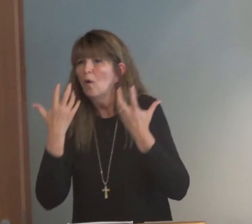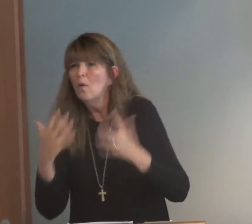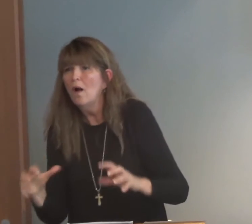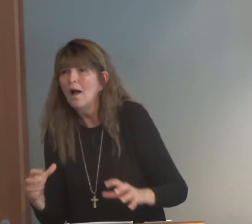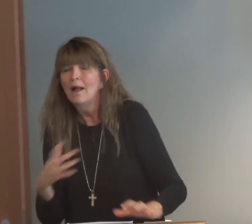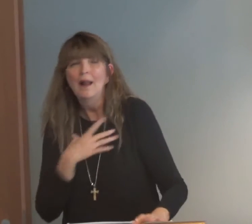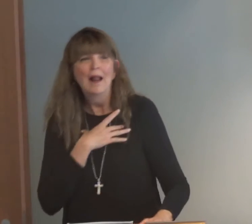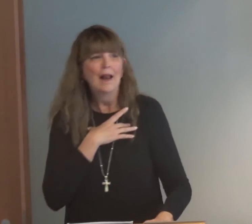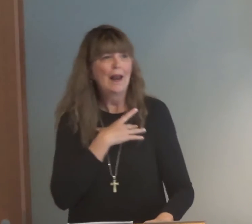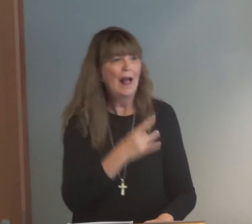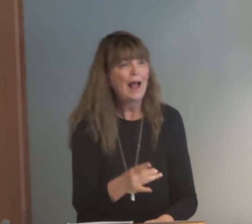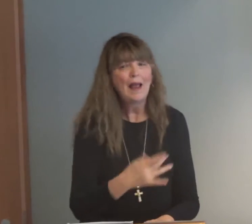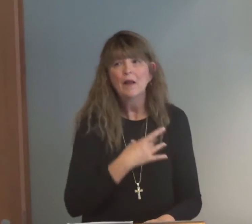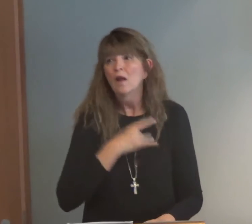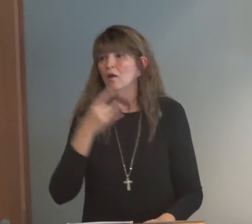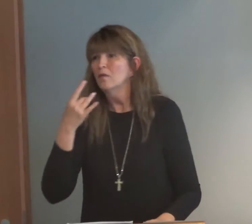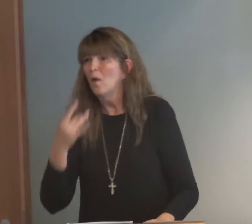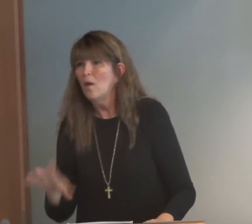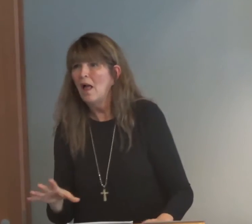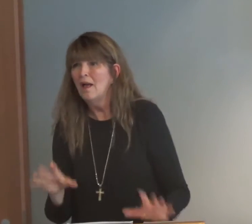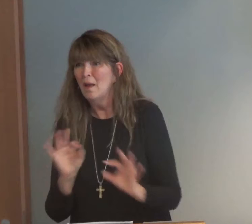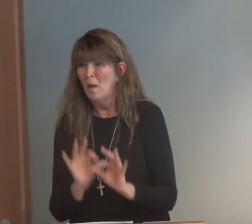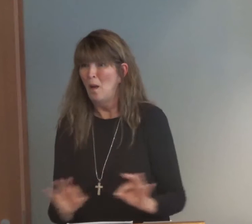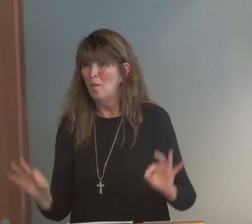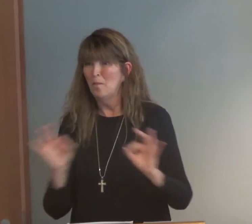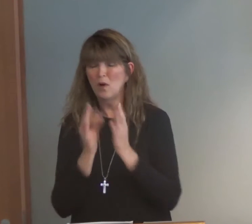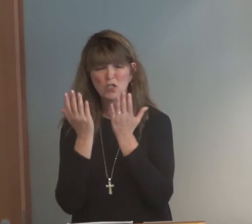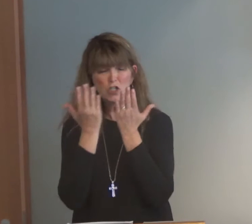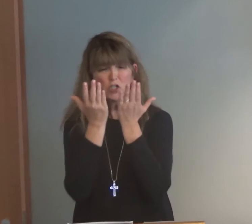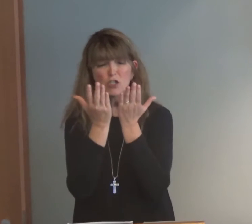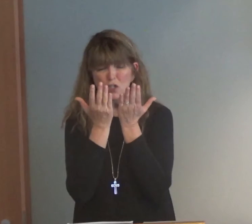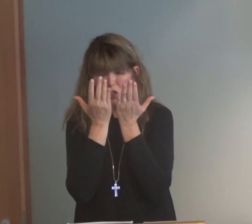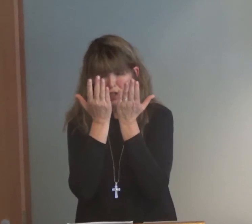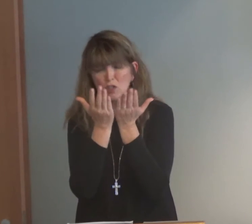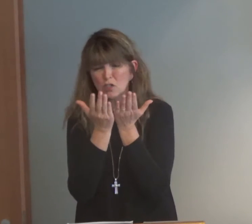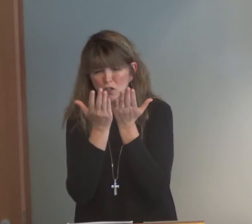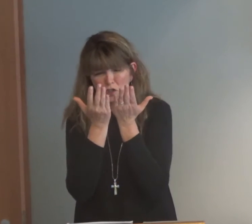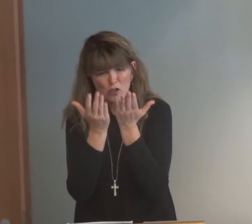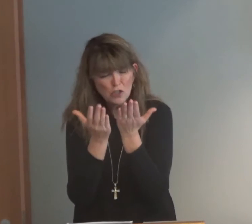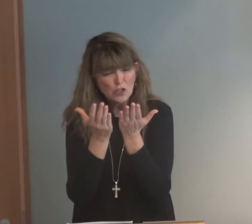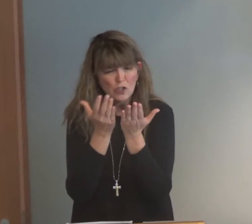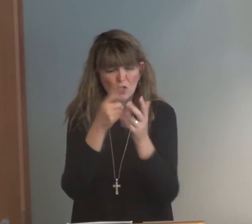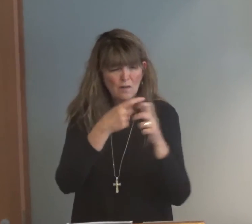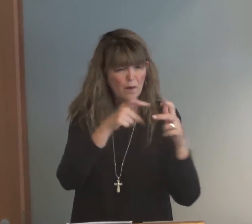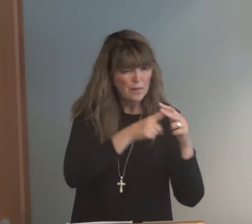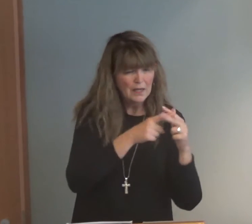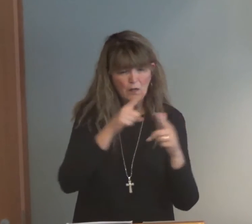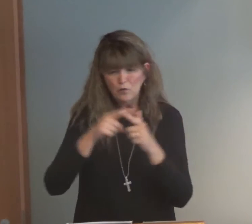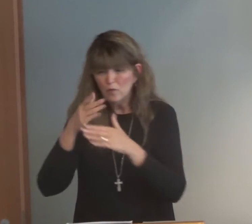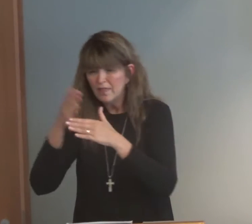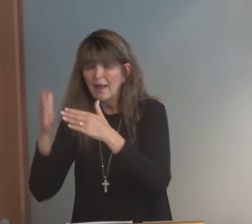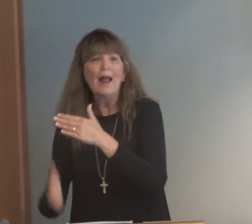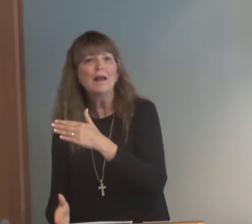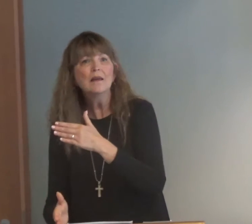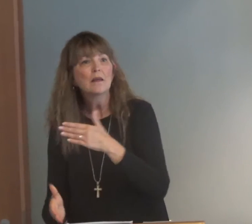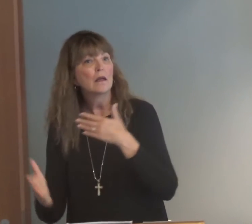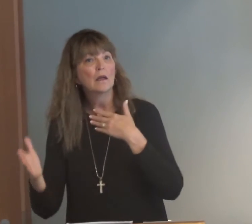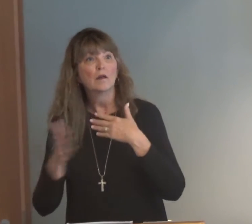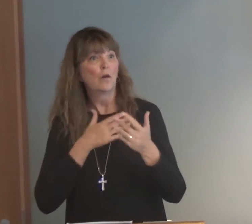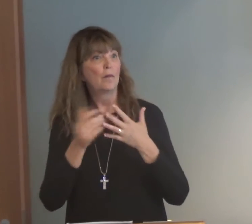see what it is that God wants, what God does not want, what God likes, what God does not like. So we have to read